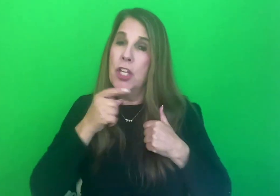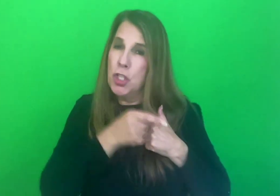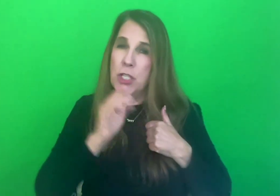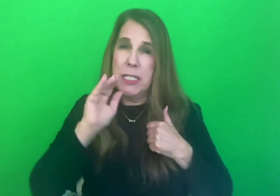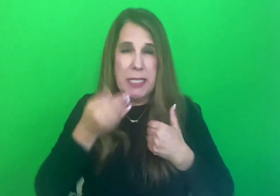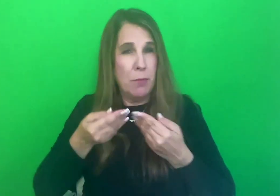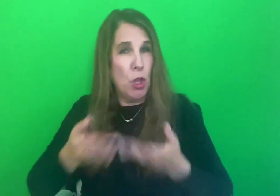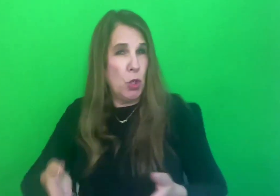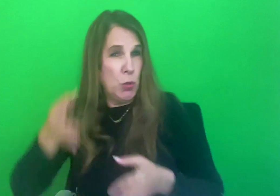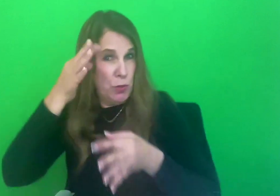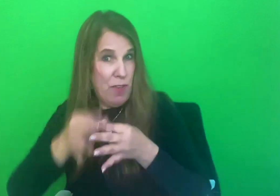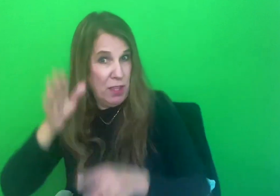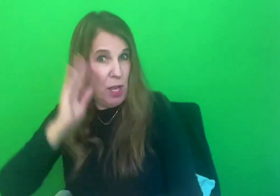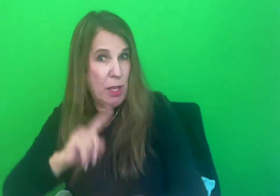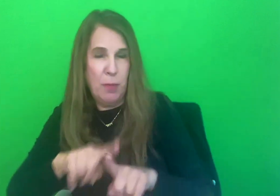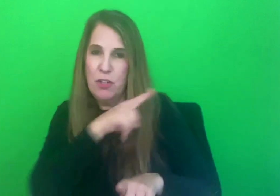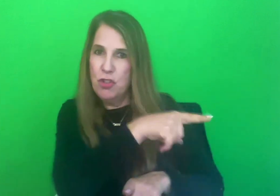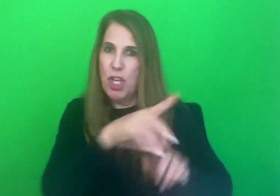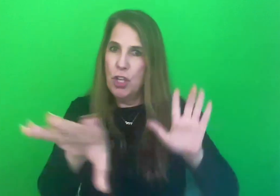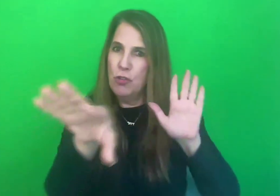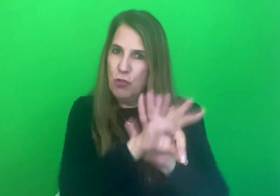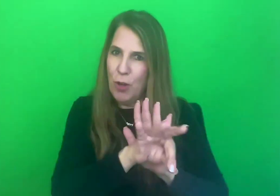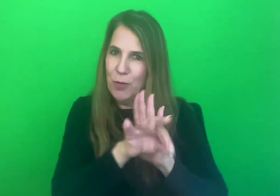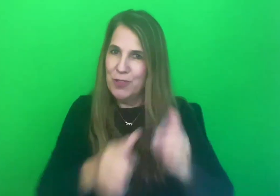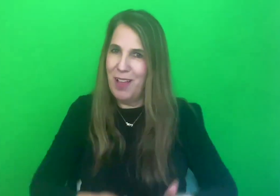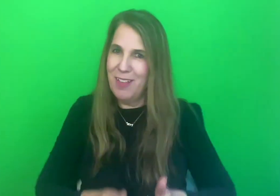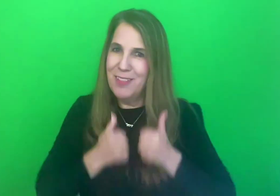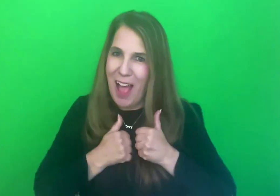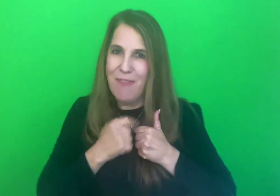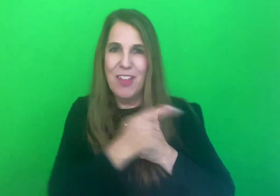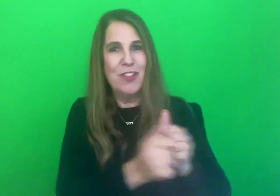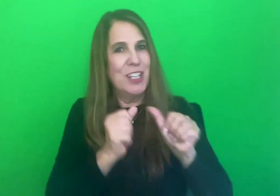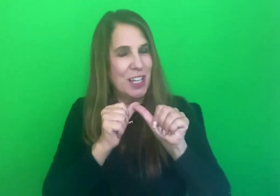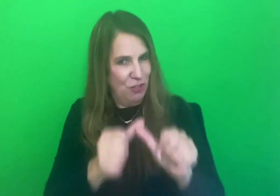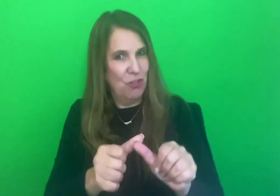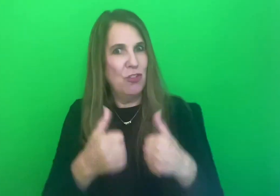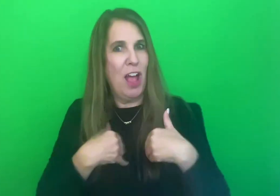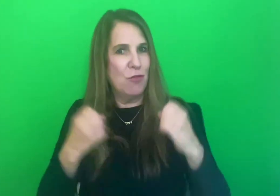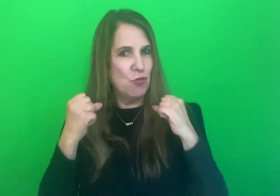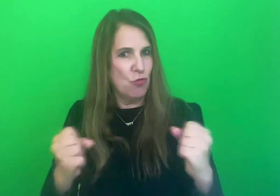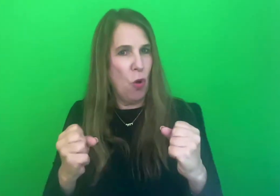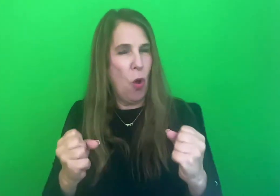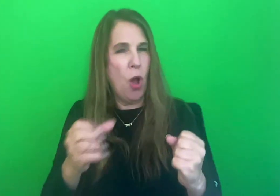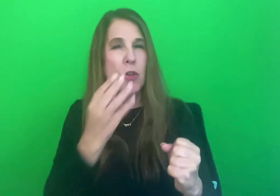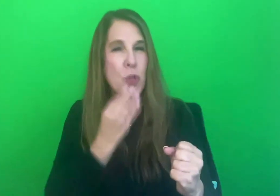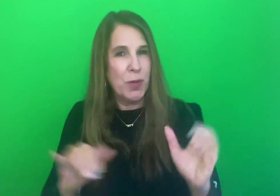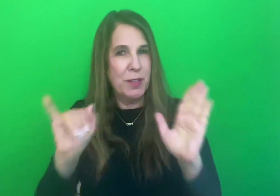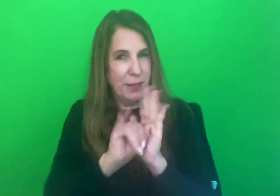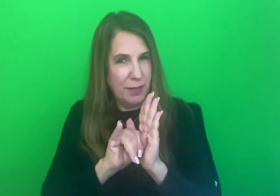lose faith in God, she chose life. She continued to hold a strong Jewish identity. As